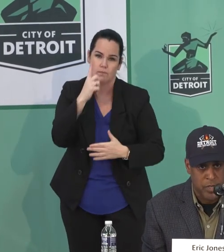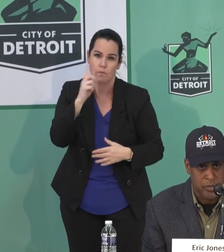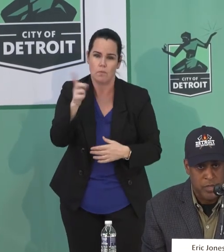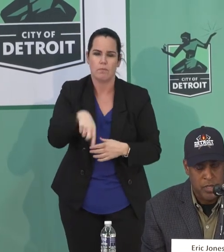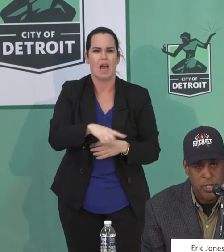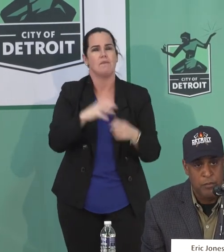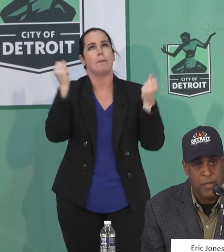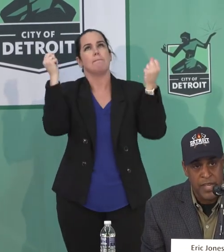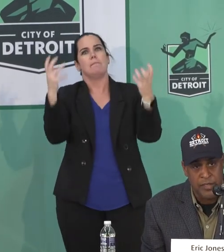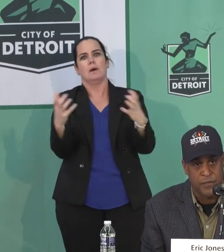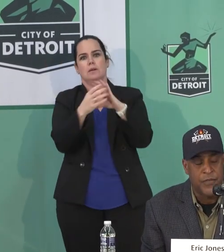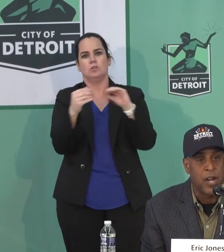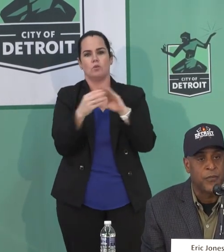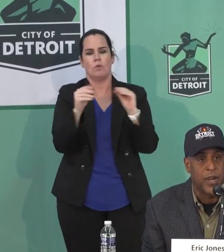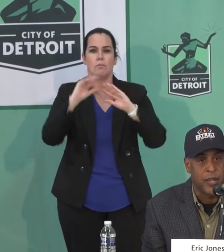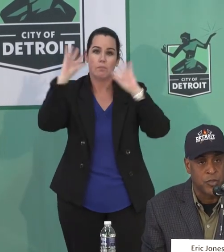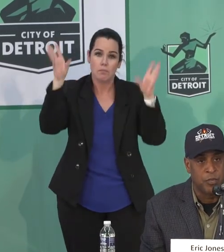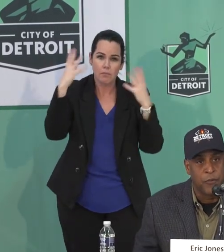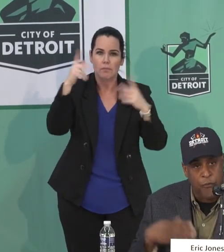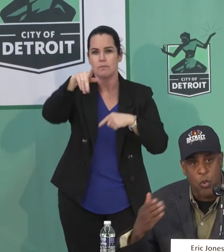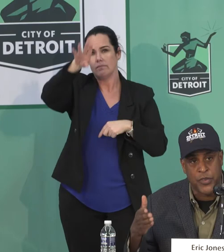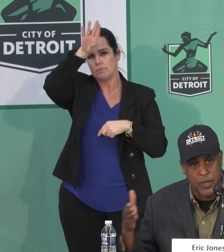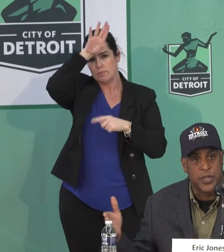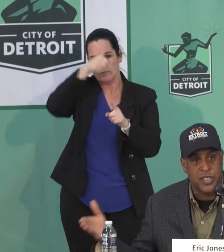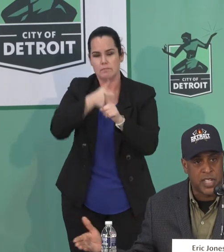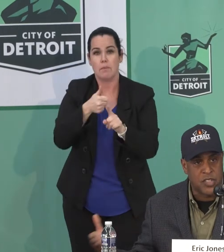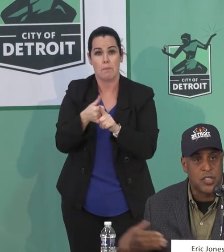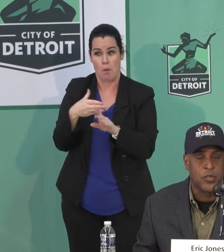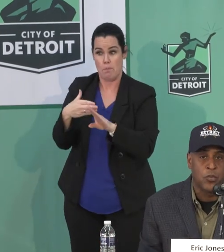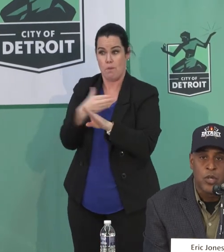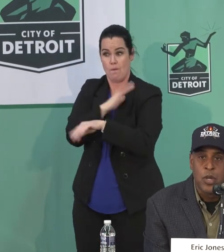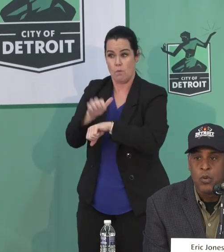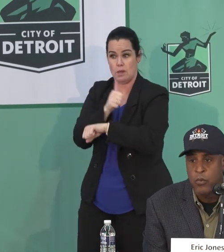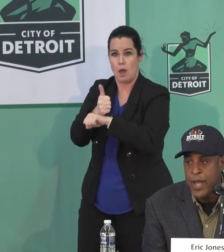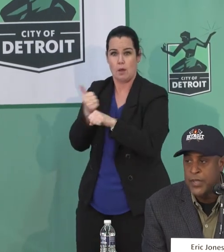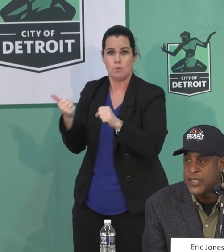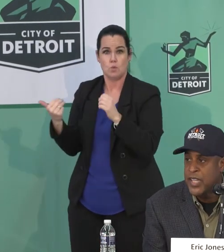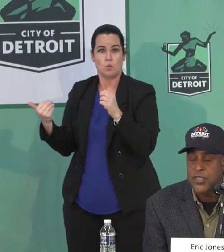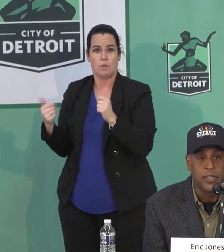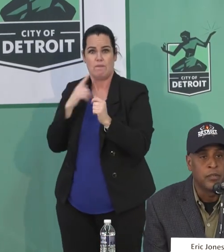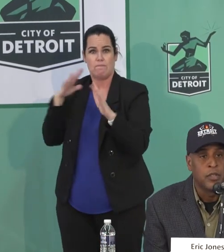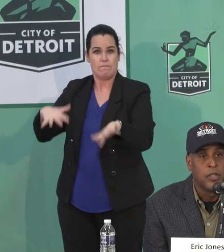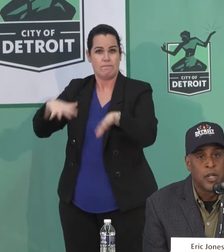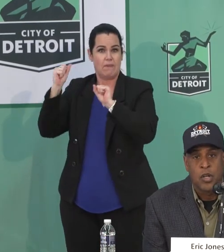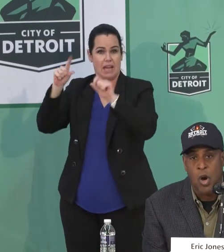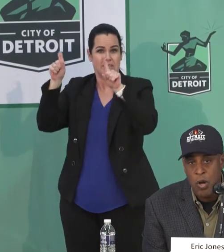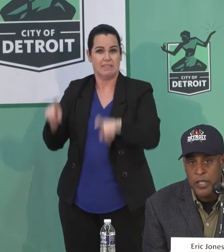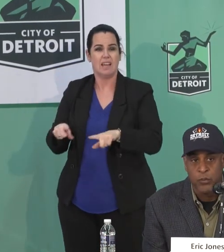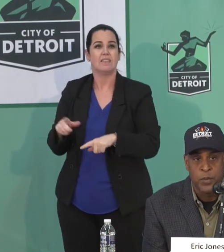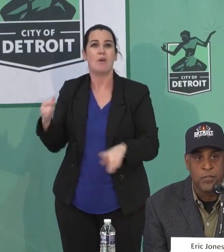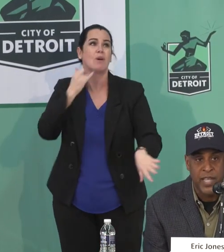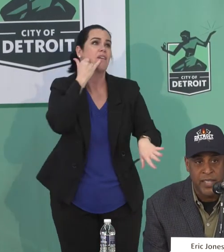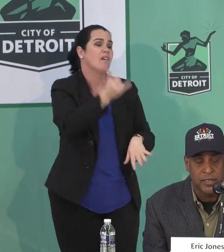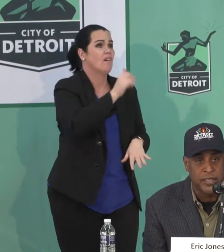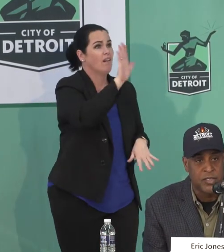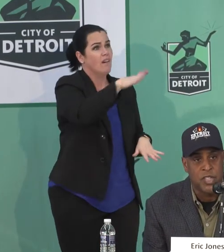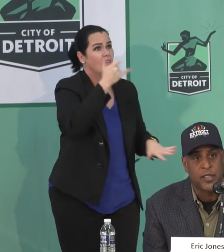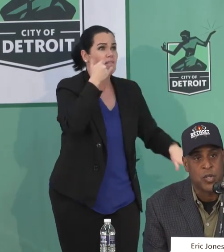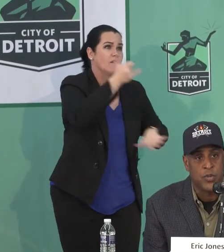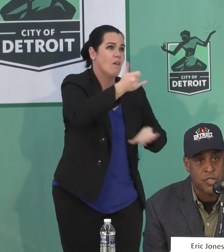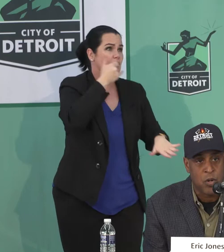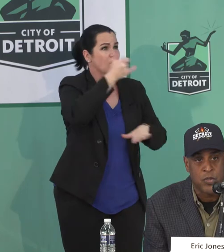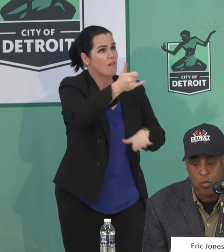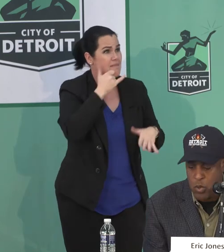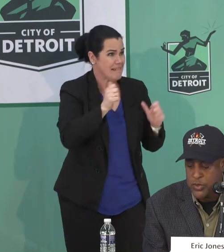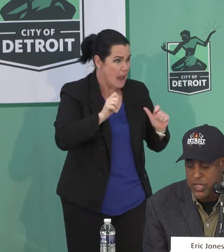stories of medics and firefighters before the implementation of the rapid testing calling repeatedly to